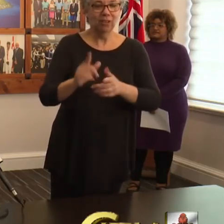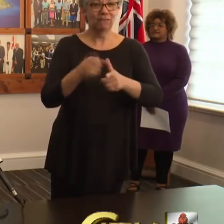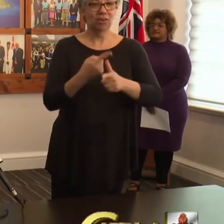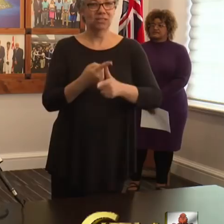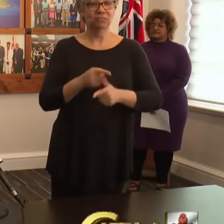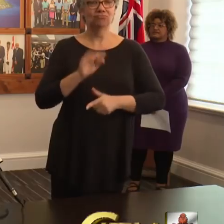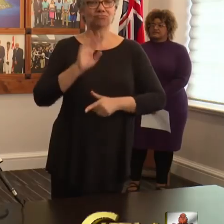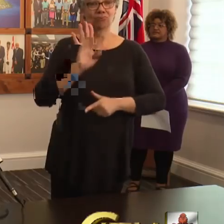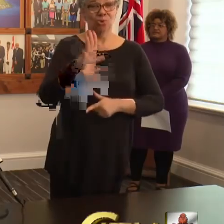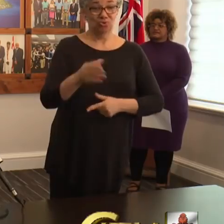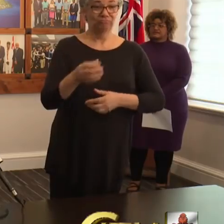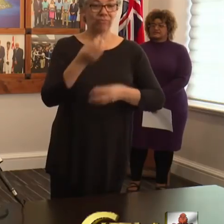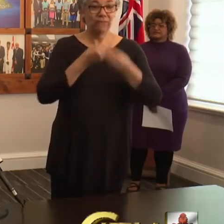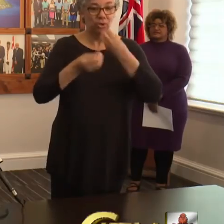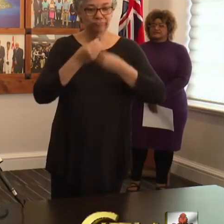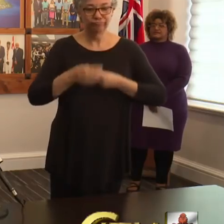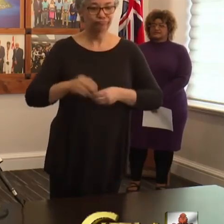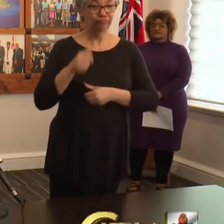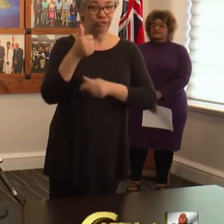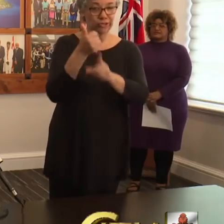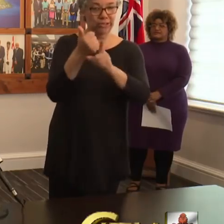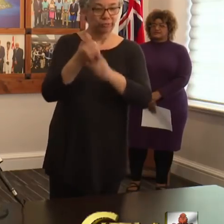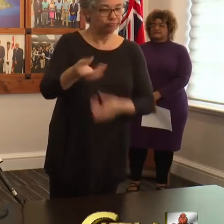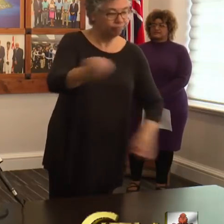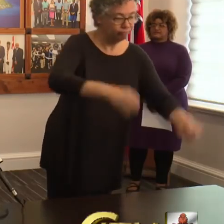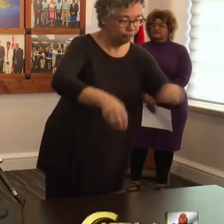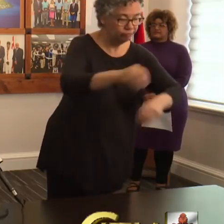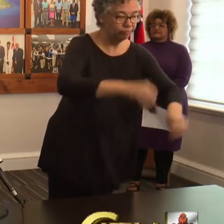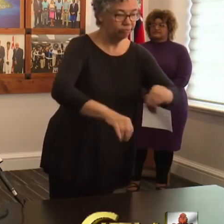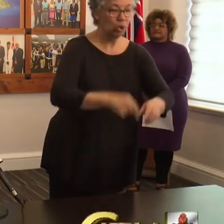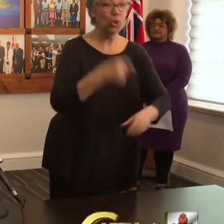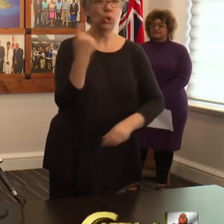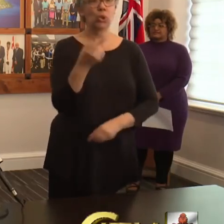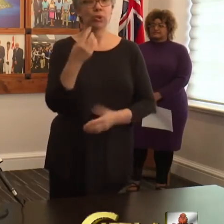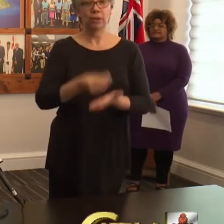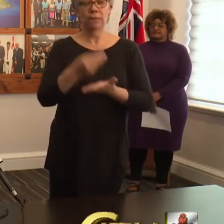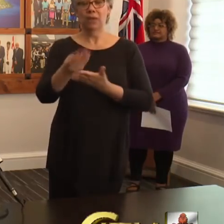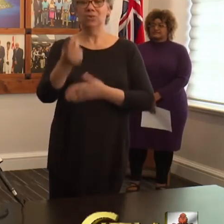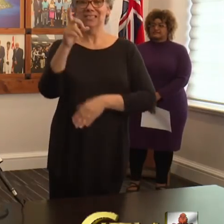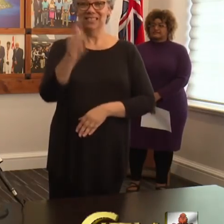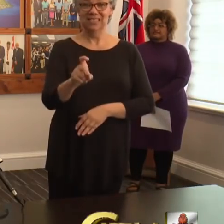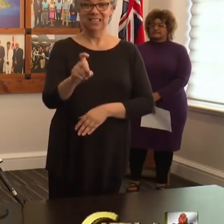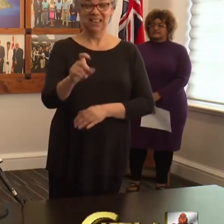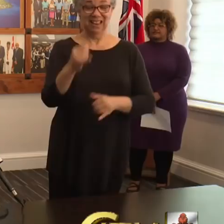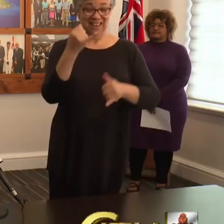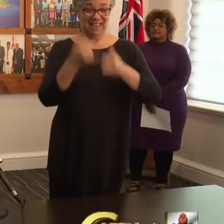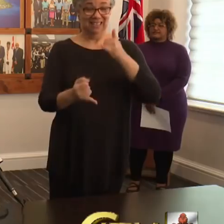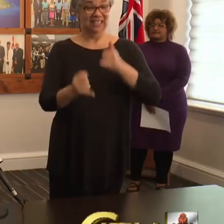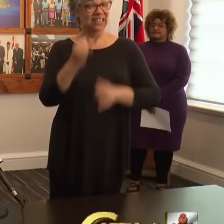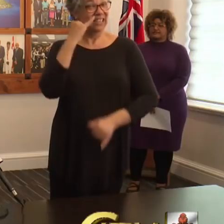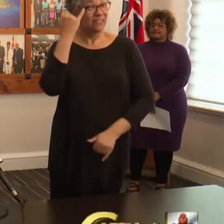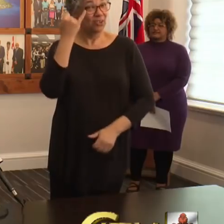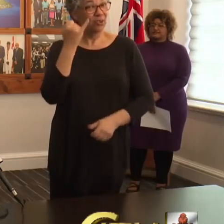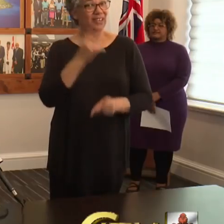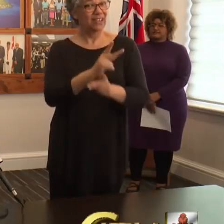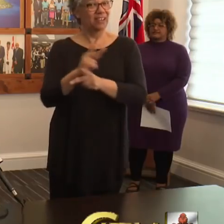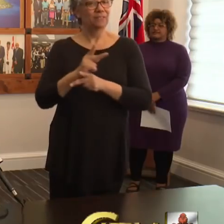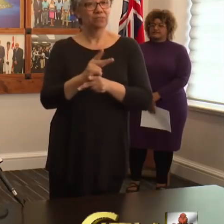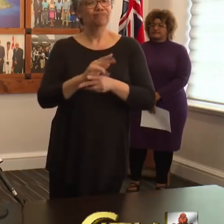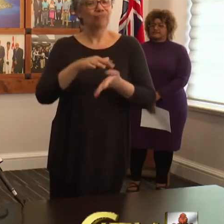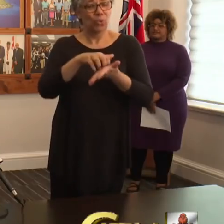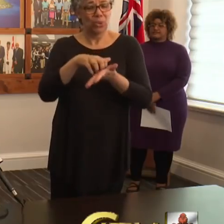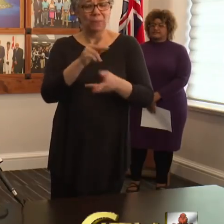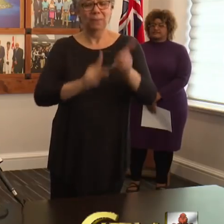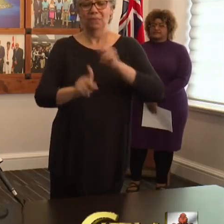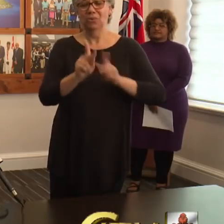hands have touched your purchases and only buy what you need. And finally, if you have the responsibility of caring for vulnerable persons in